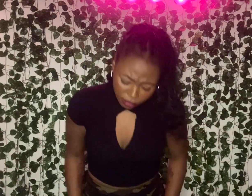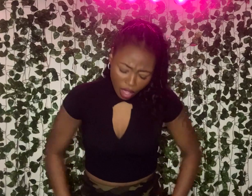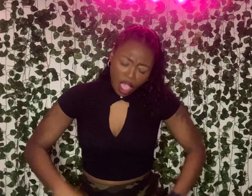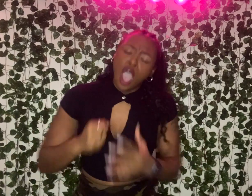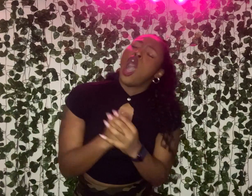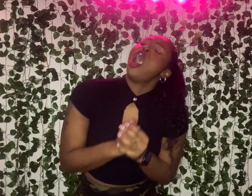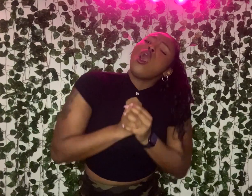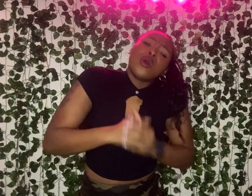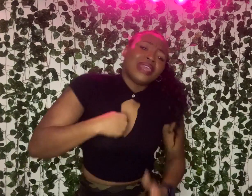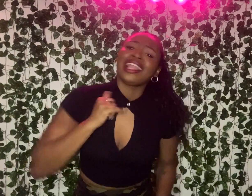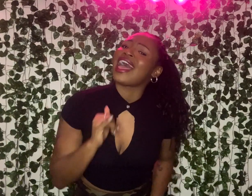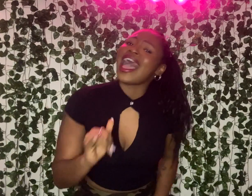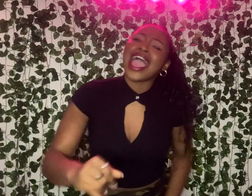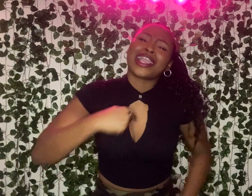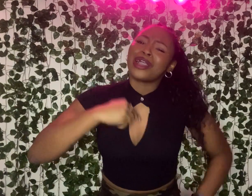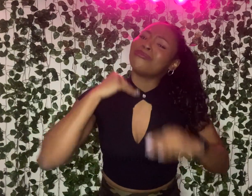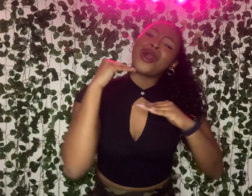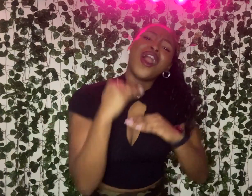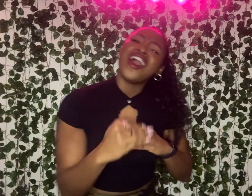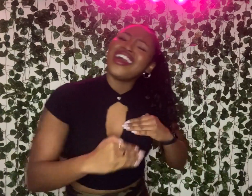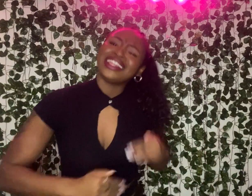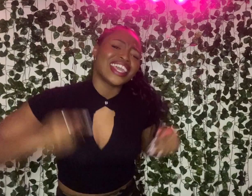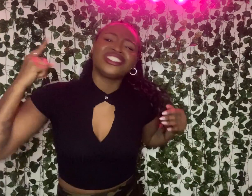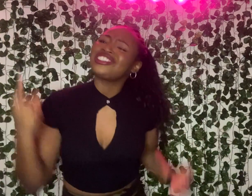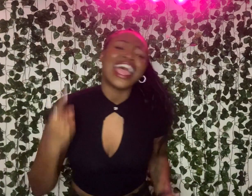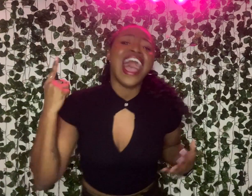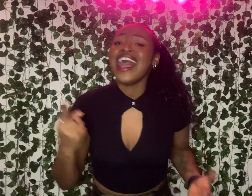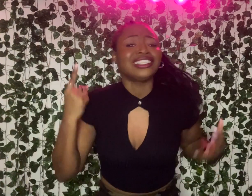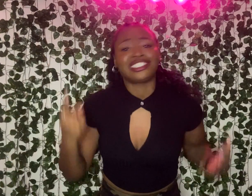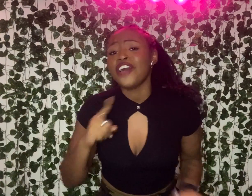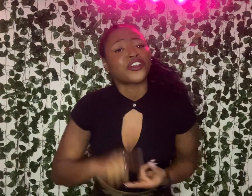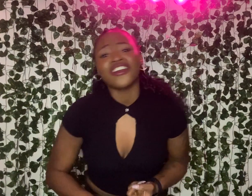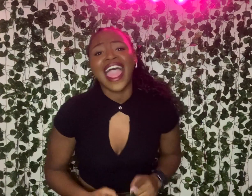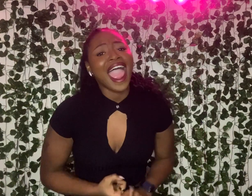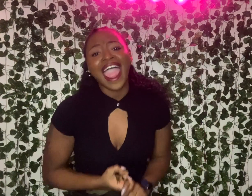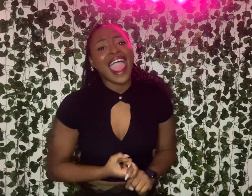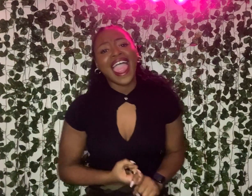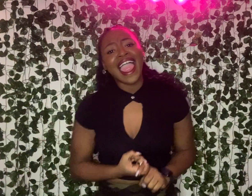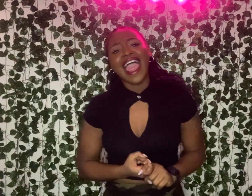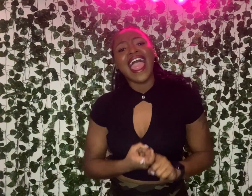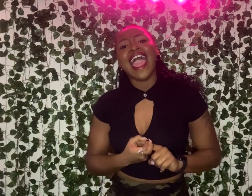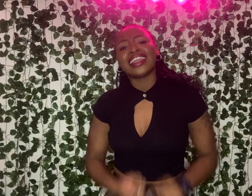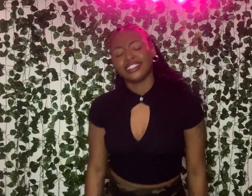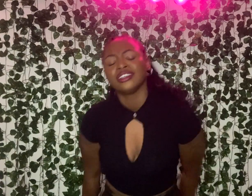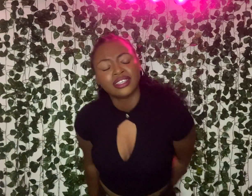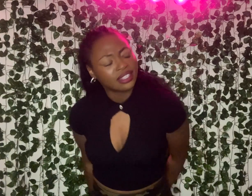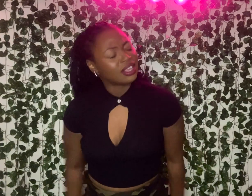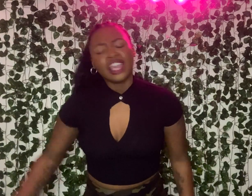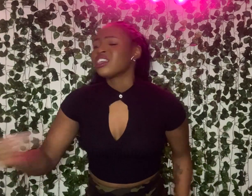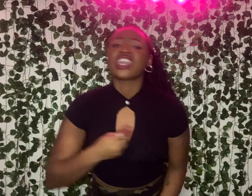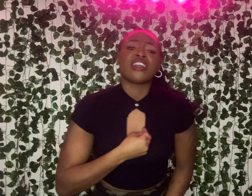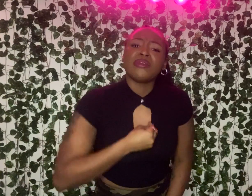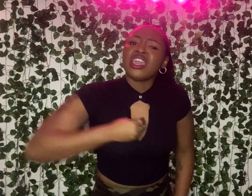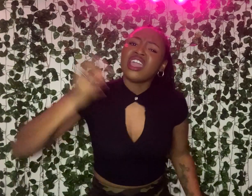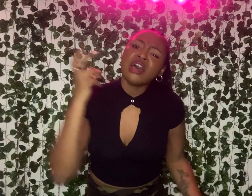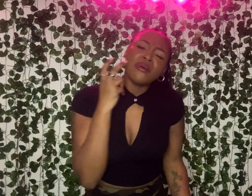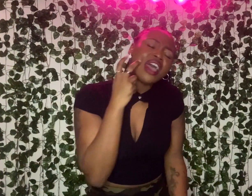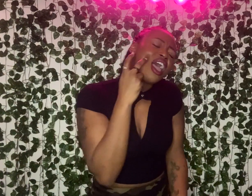Hold me like I'm more than just a friend. Give me a